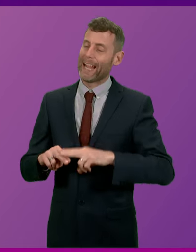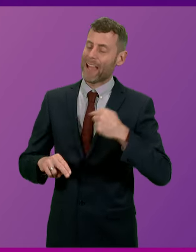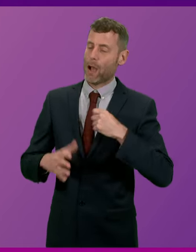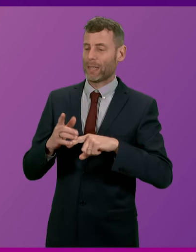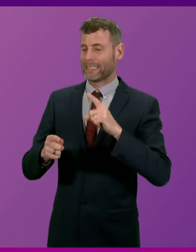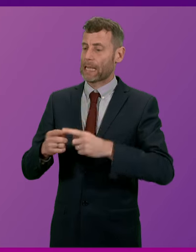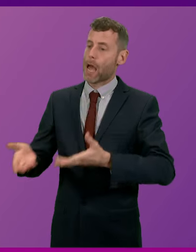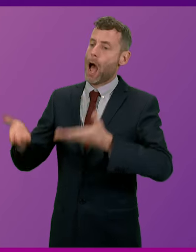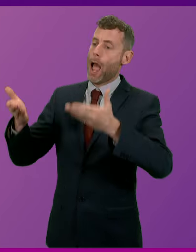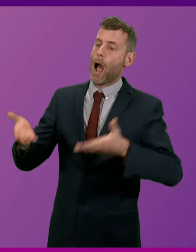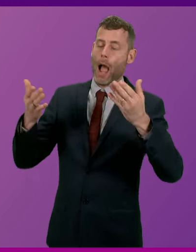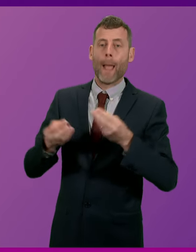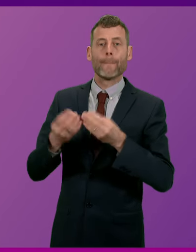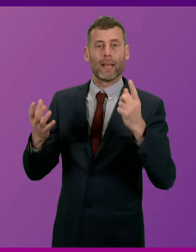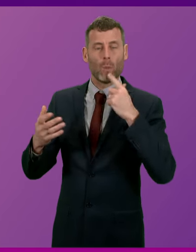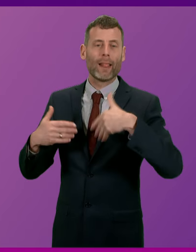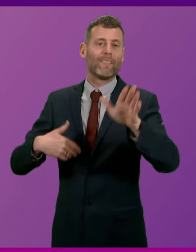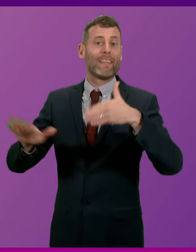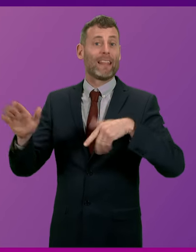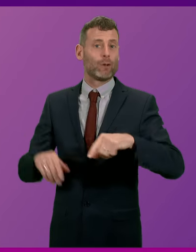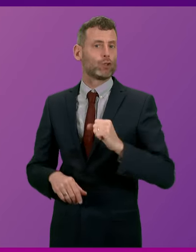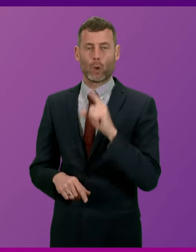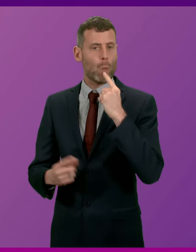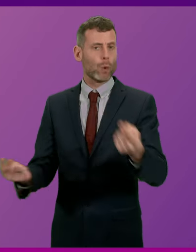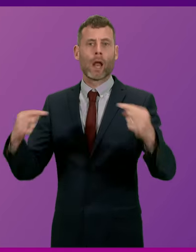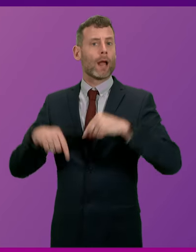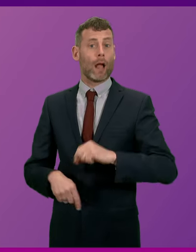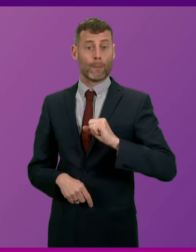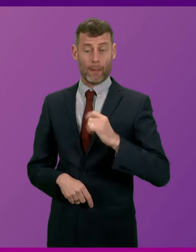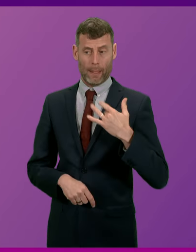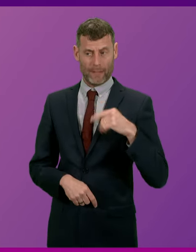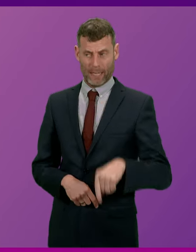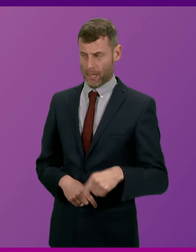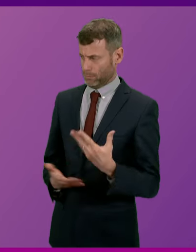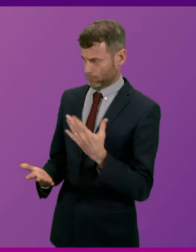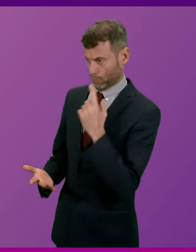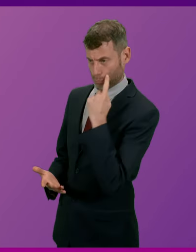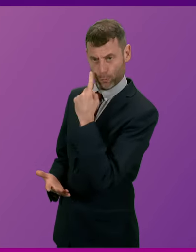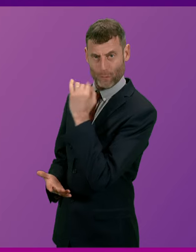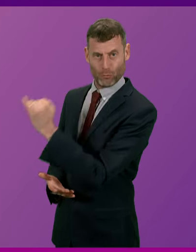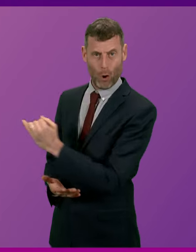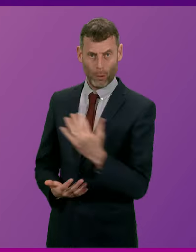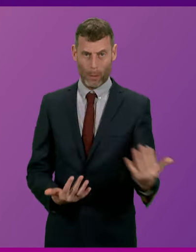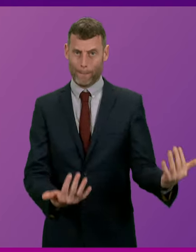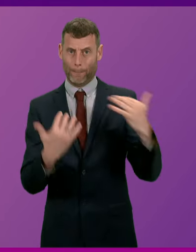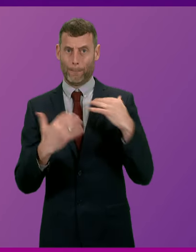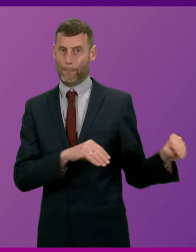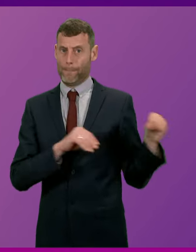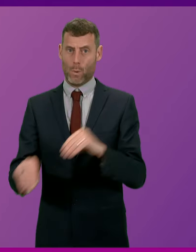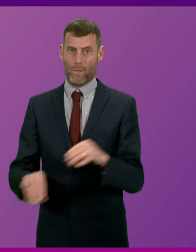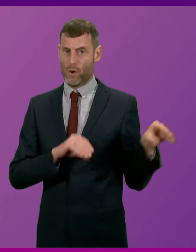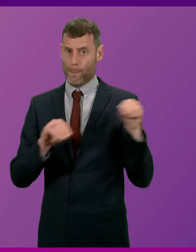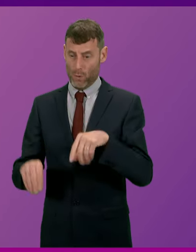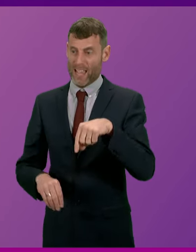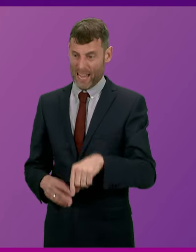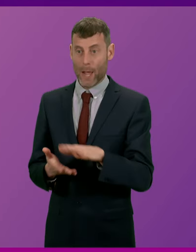taxation would deter taxpayers from coming to live here. Does the First Minister agree that this confirms that Scotland is an attractive place